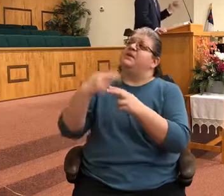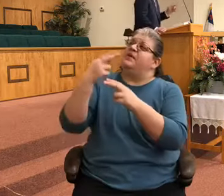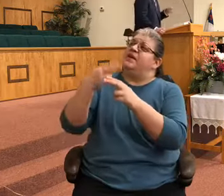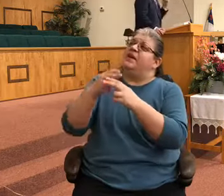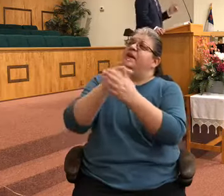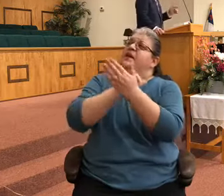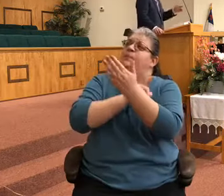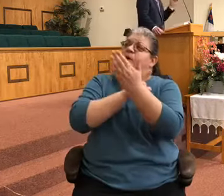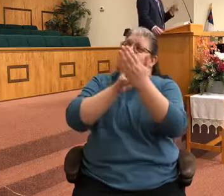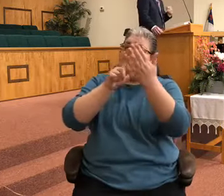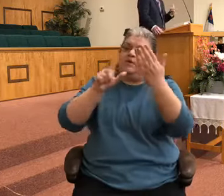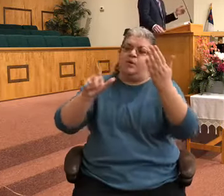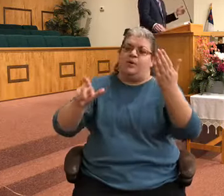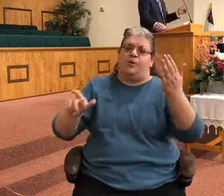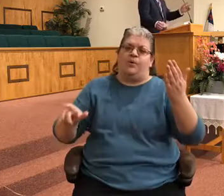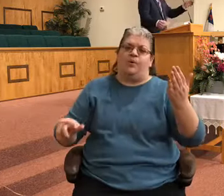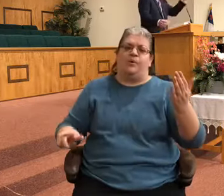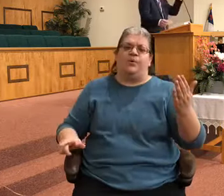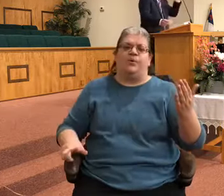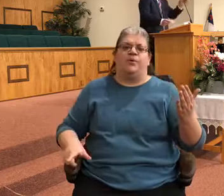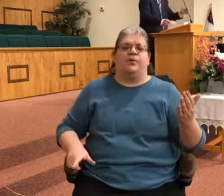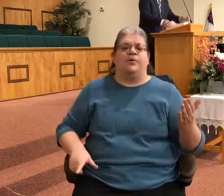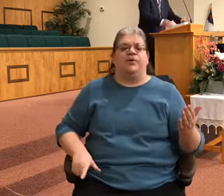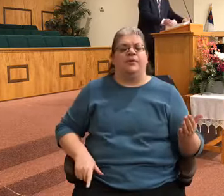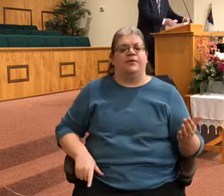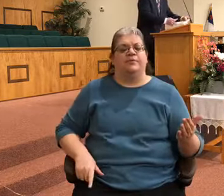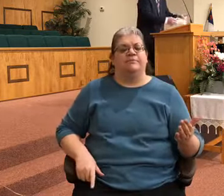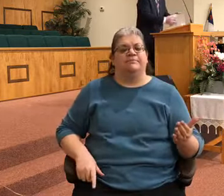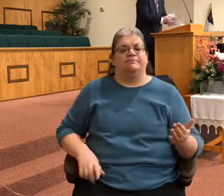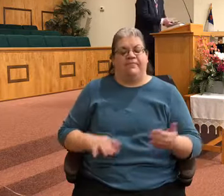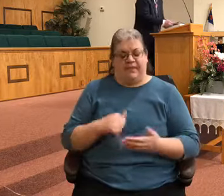the name of the Lord. Amen. Pastor.